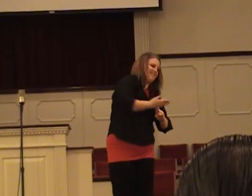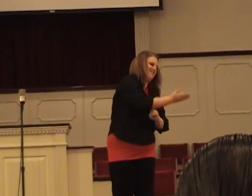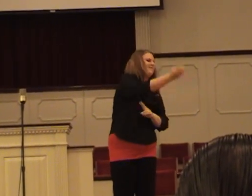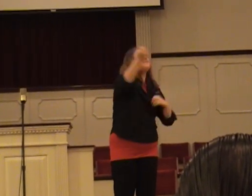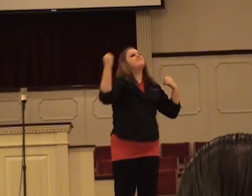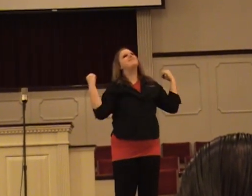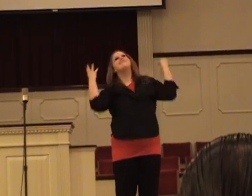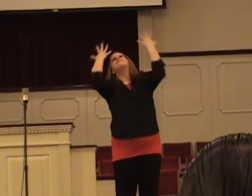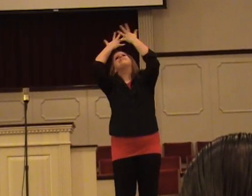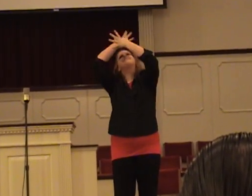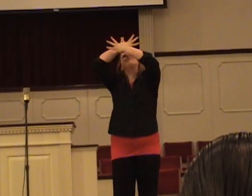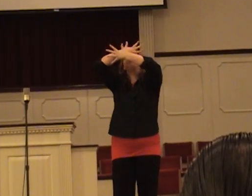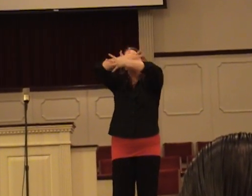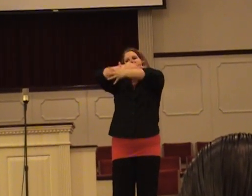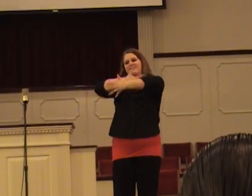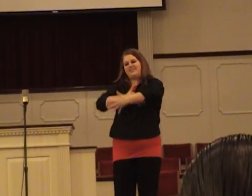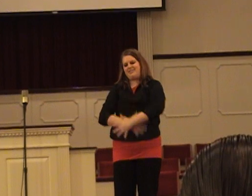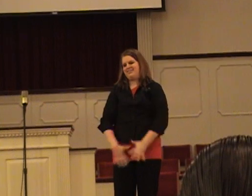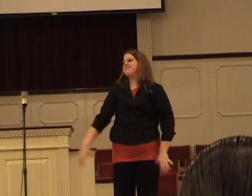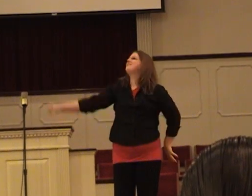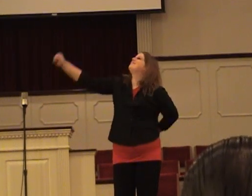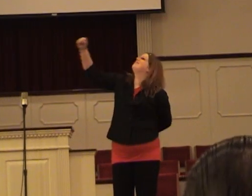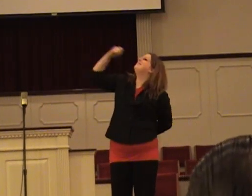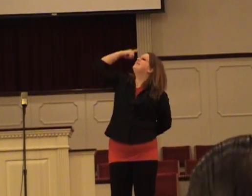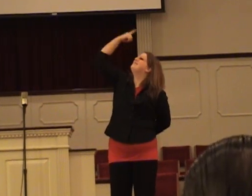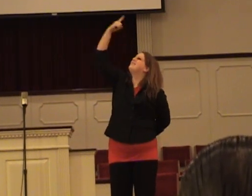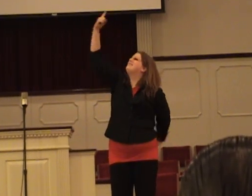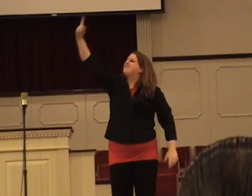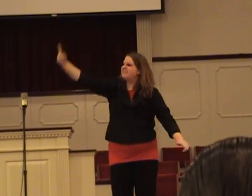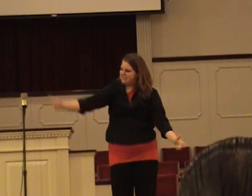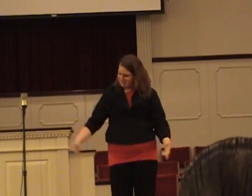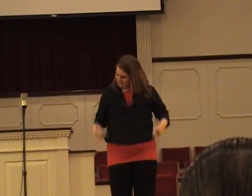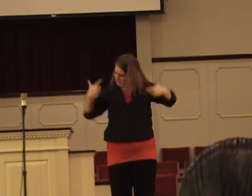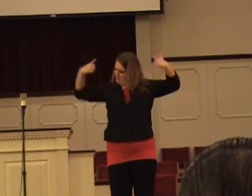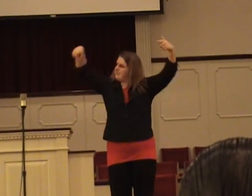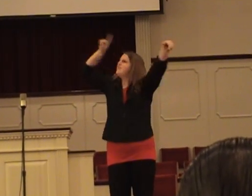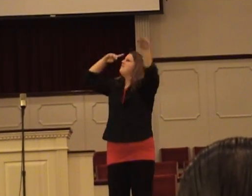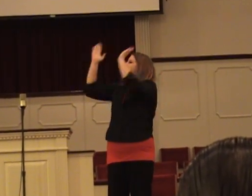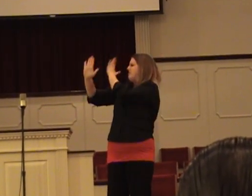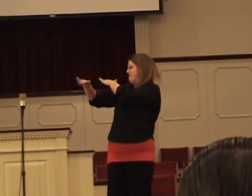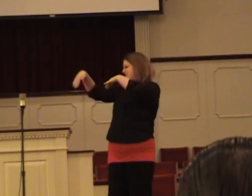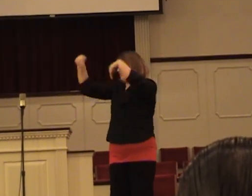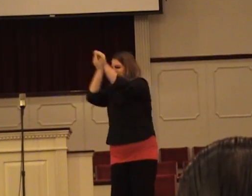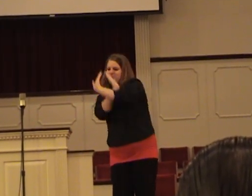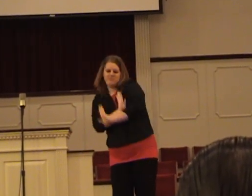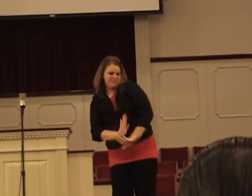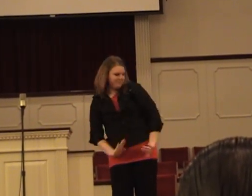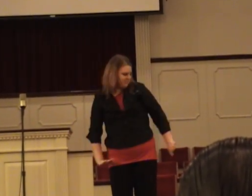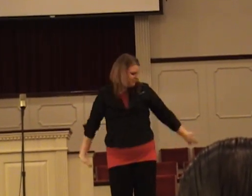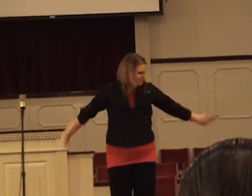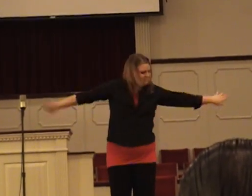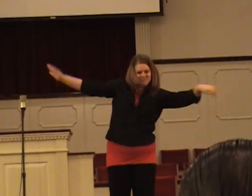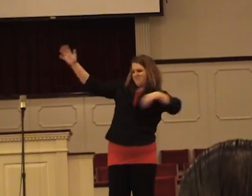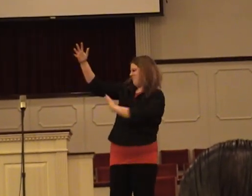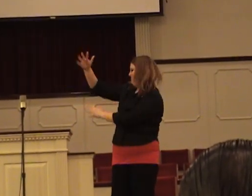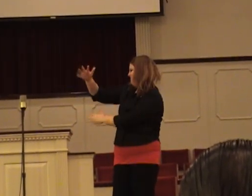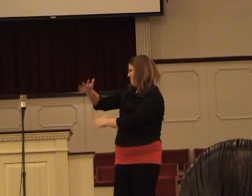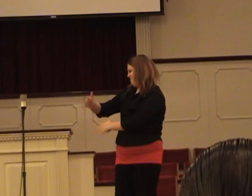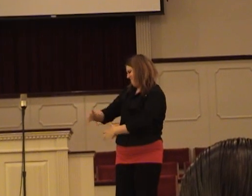through the darkness With a message of light to the hopeless And afraid